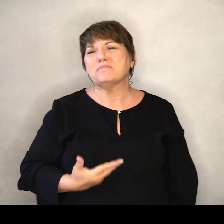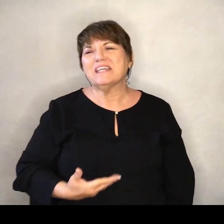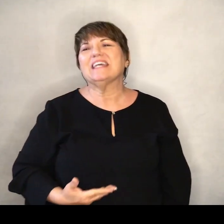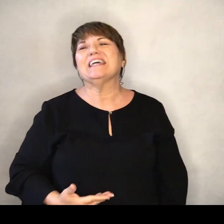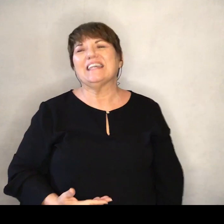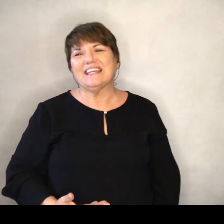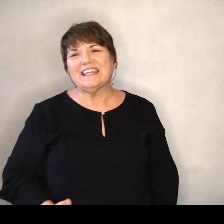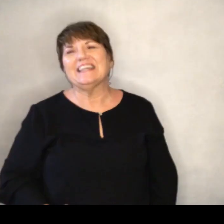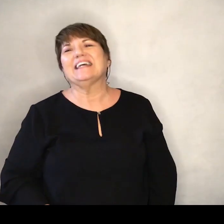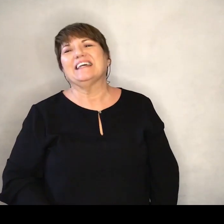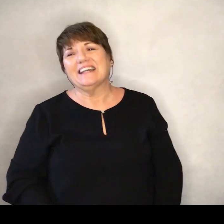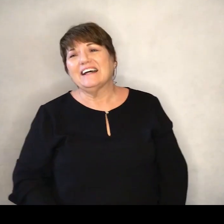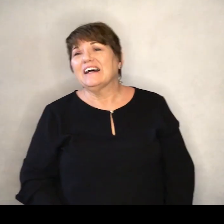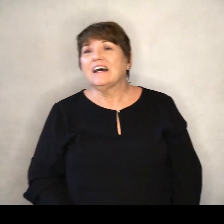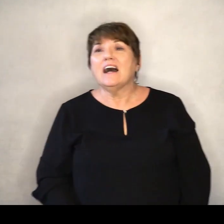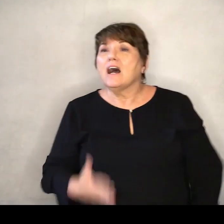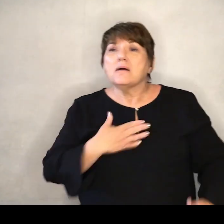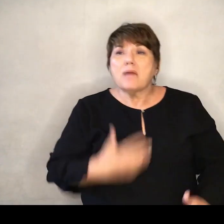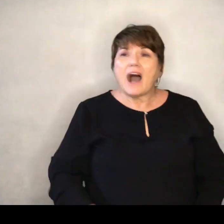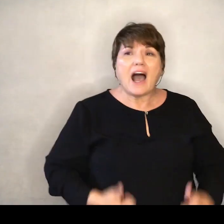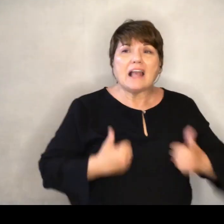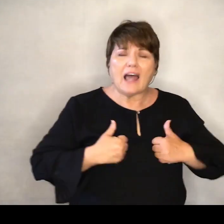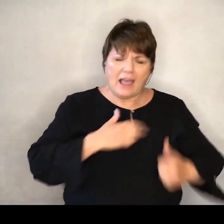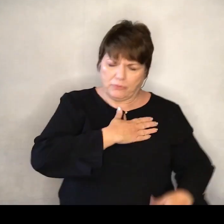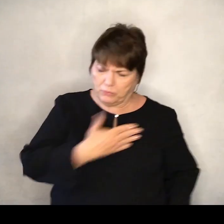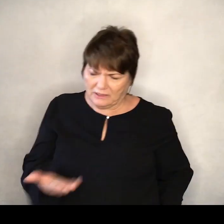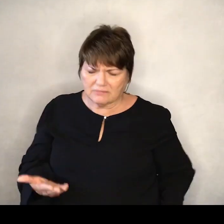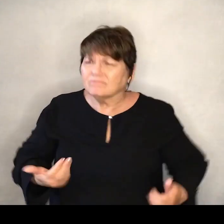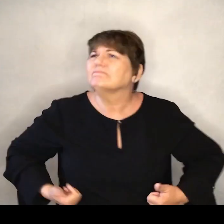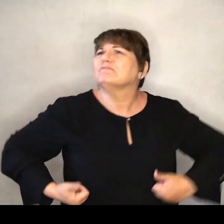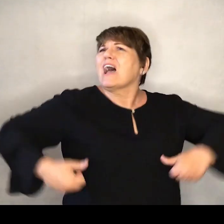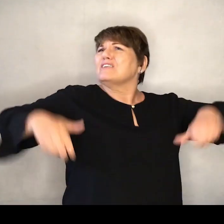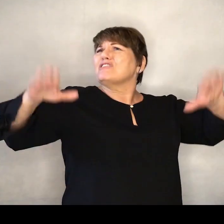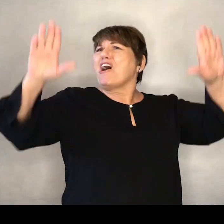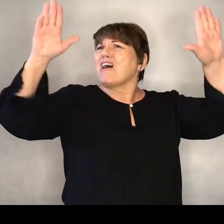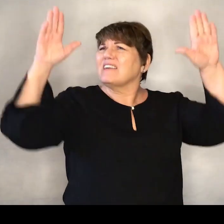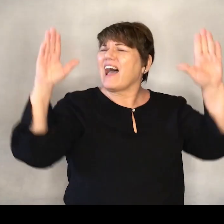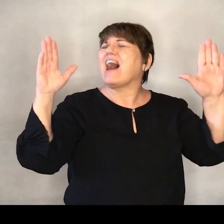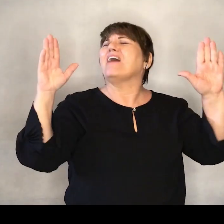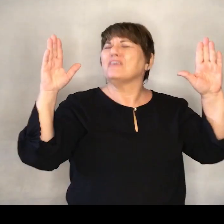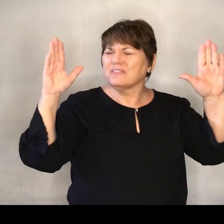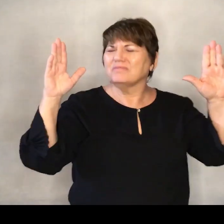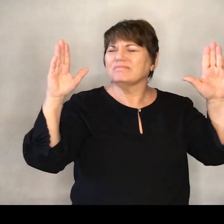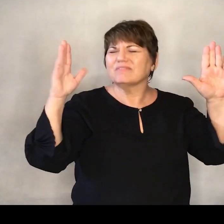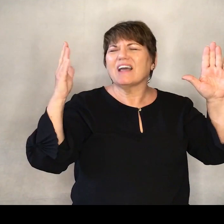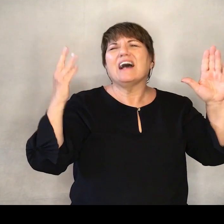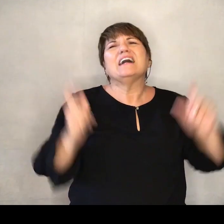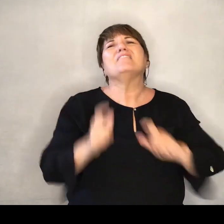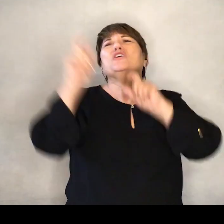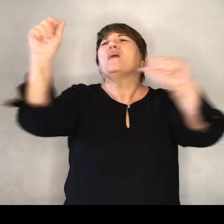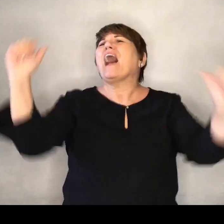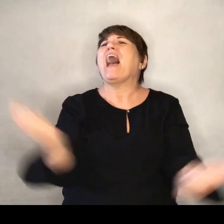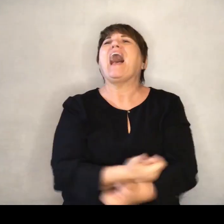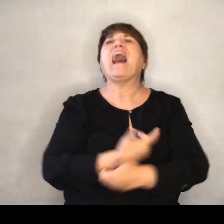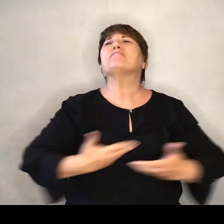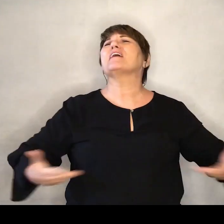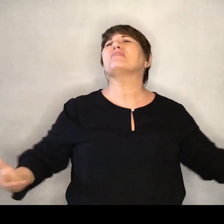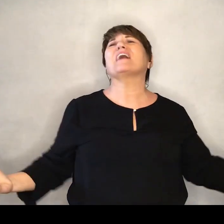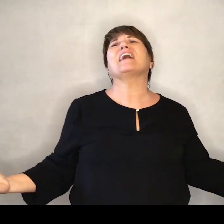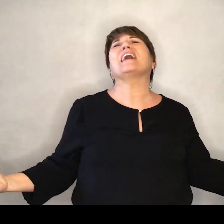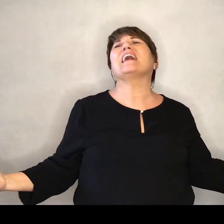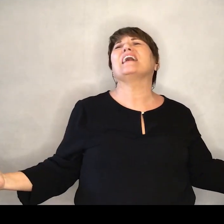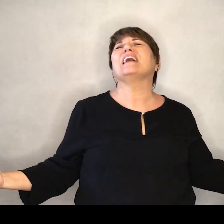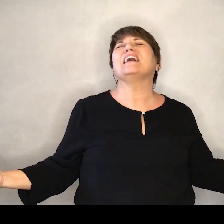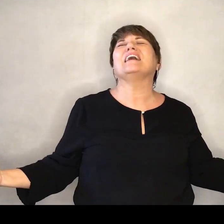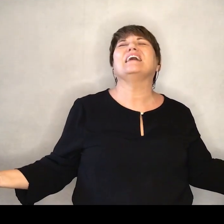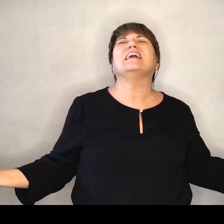me When my life lay down, I'm surrendered now, I give you everything,